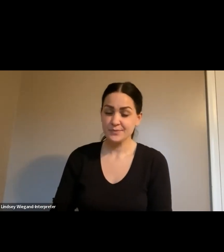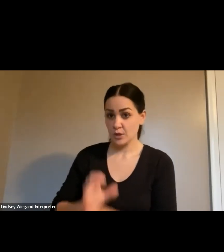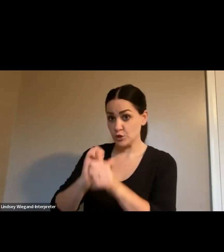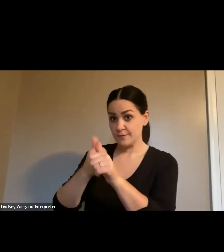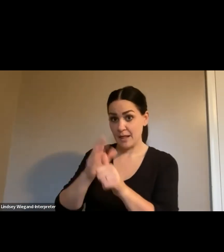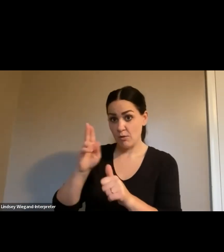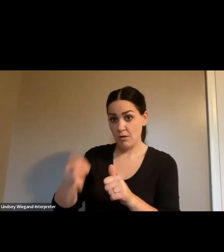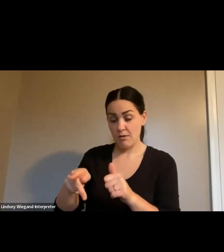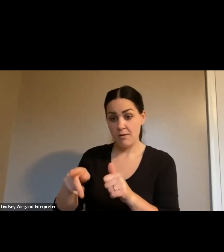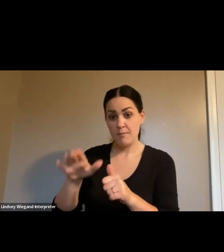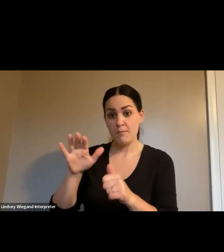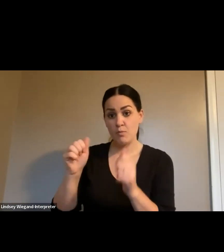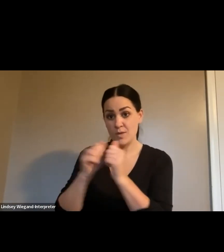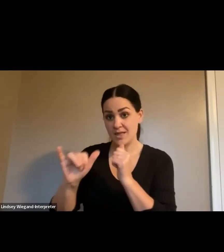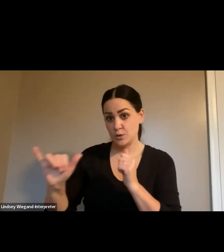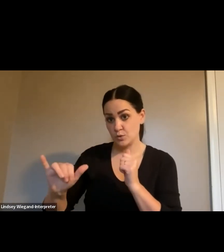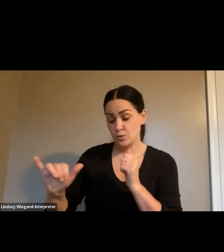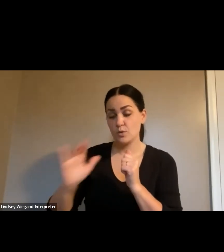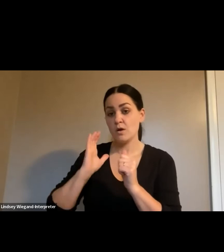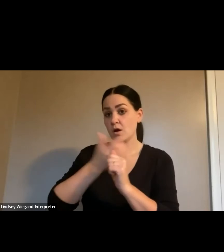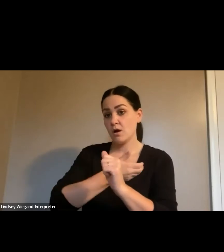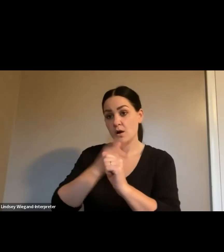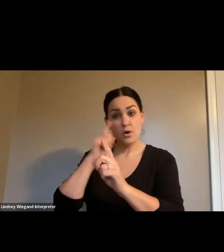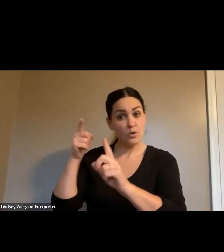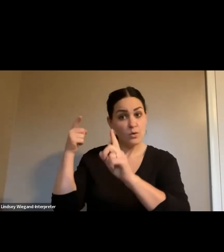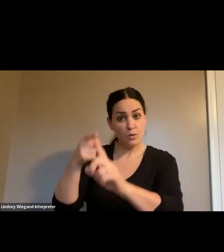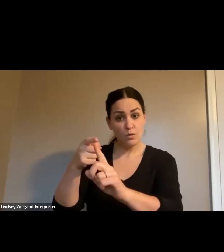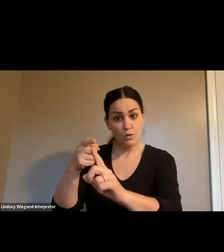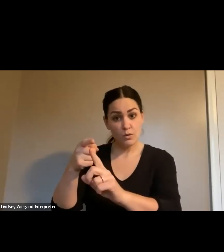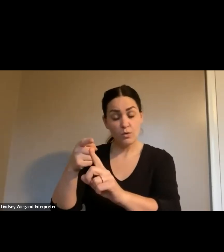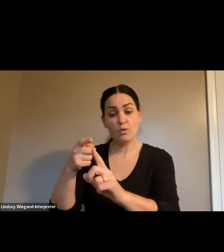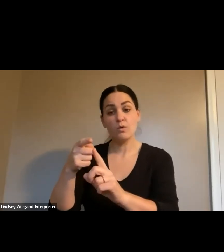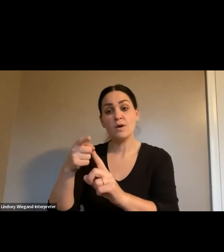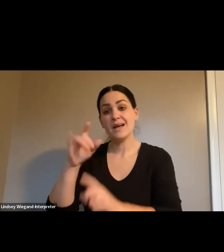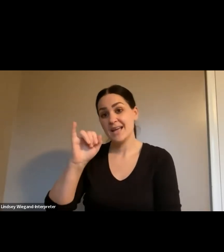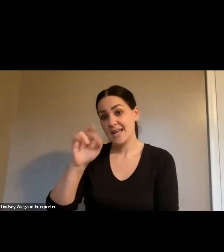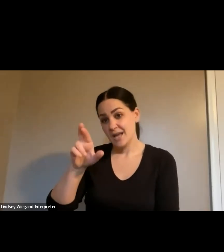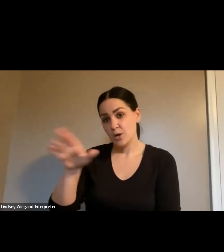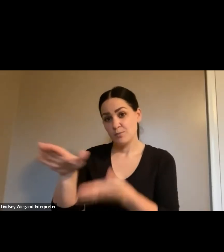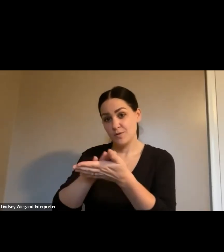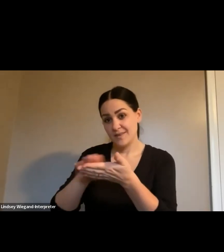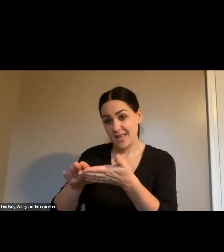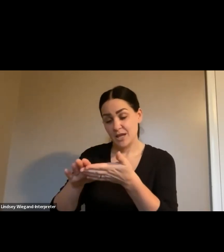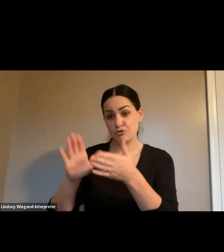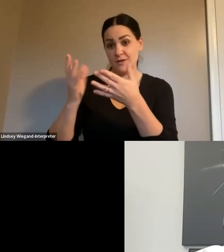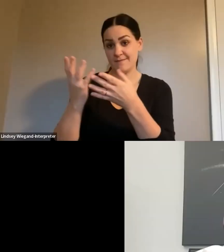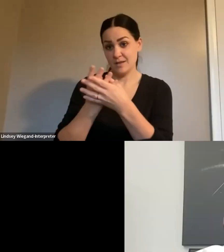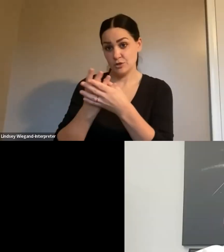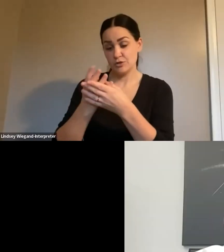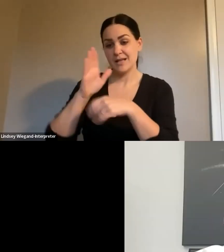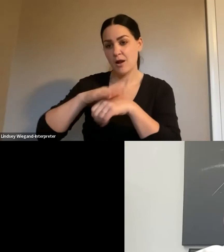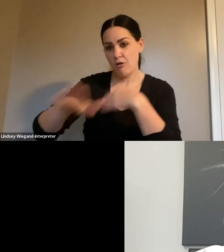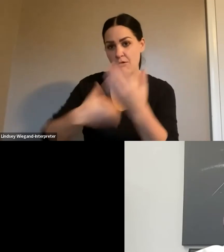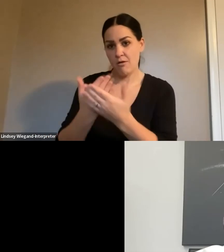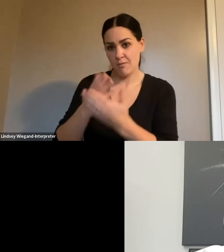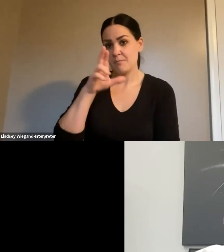on that. Our goal is to put air purification filters on all of our buses. So once